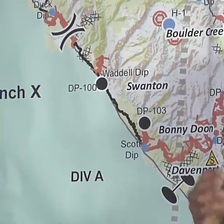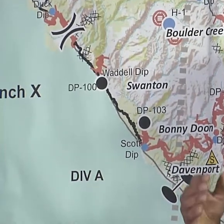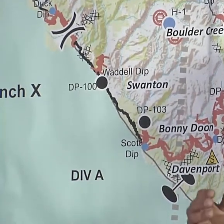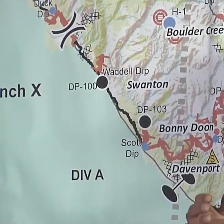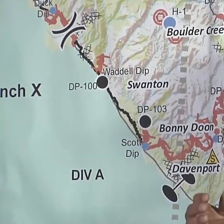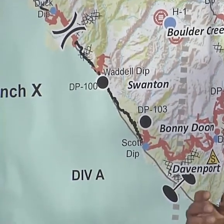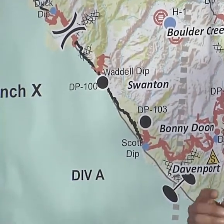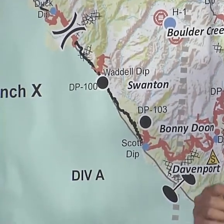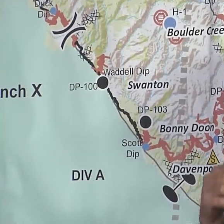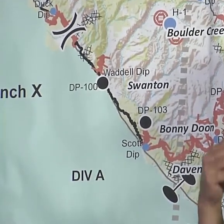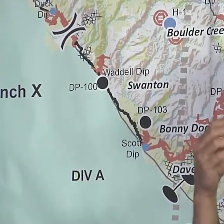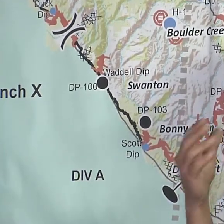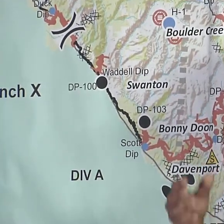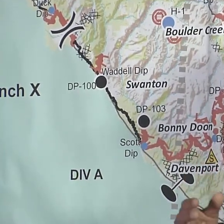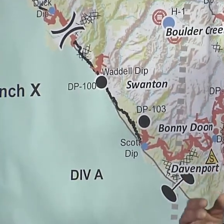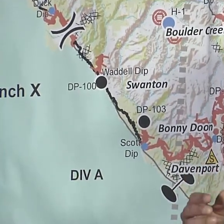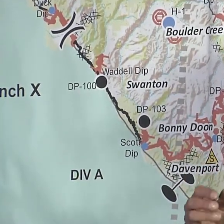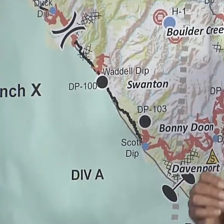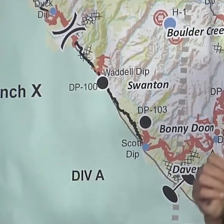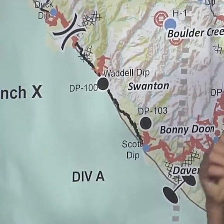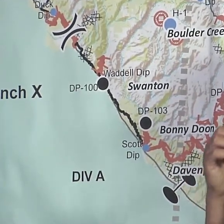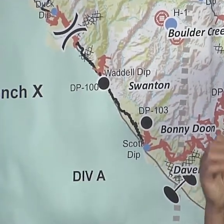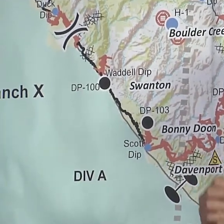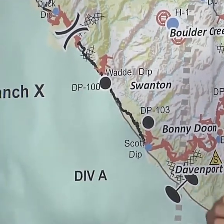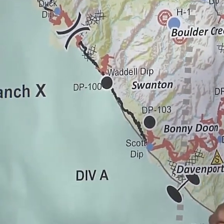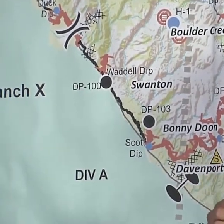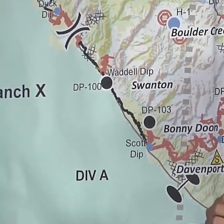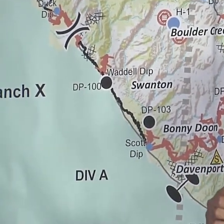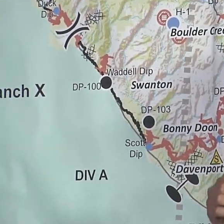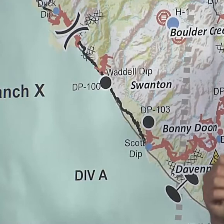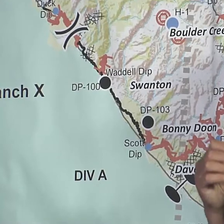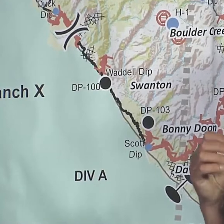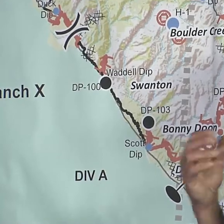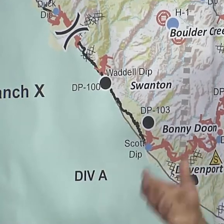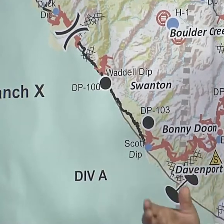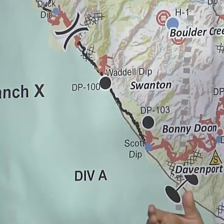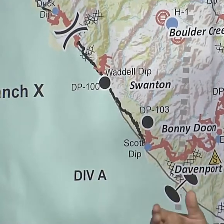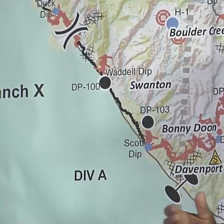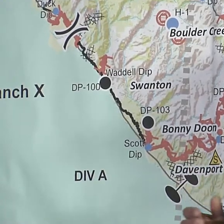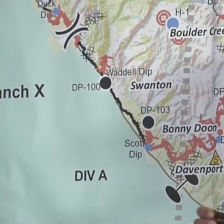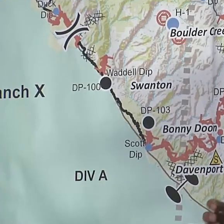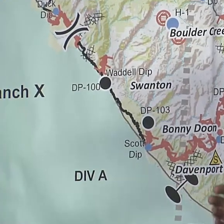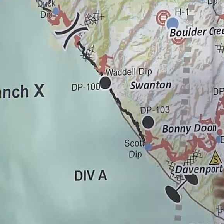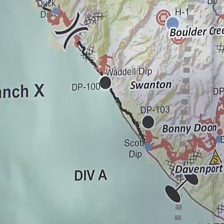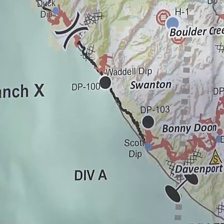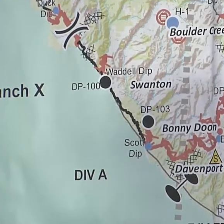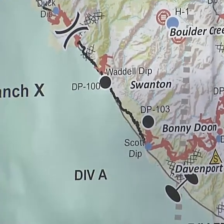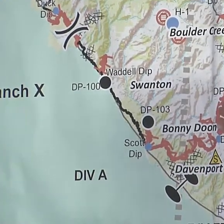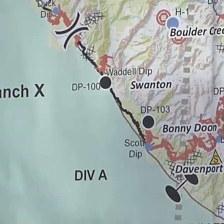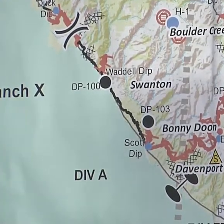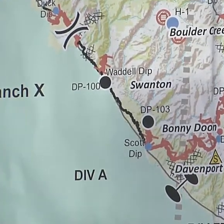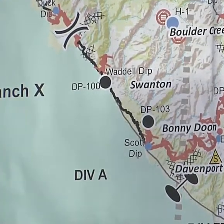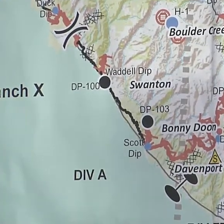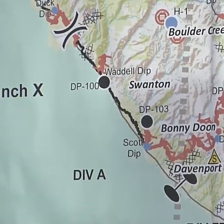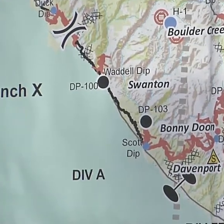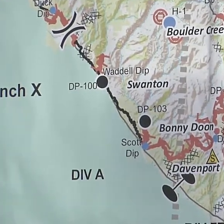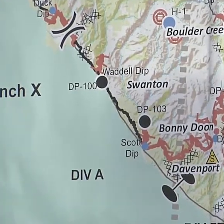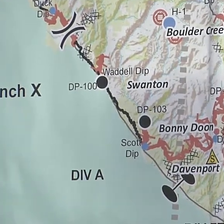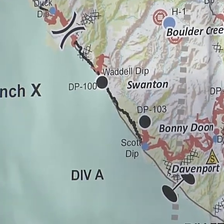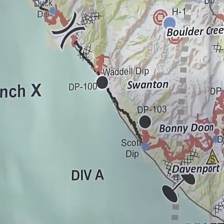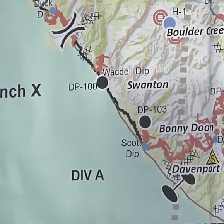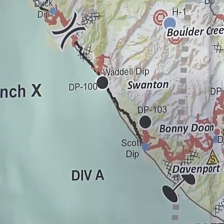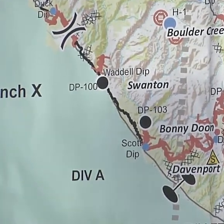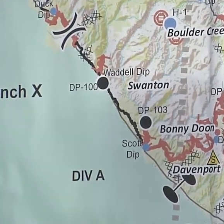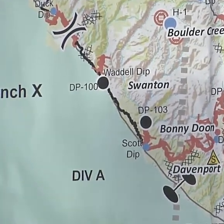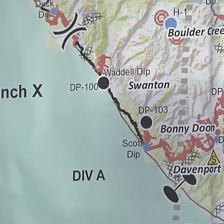a couple days, once we do that, to continue to mop up, take out the hot spots, and then render that safe and get our utility companies in there to